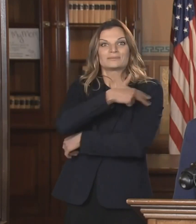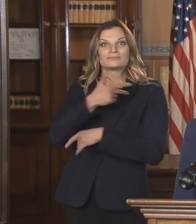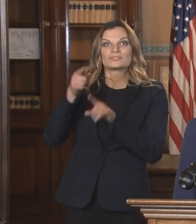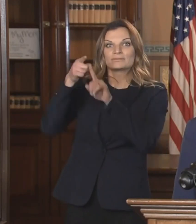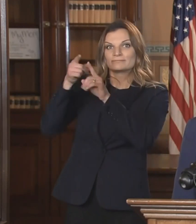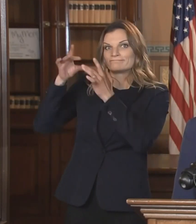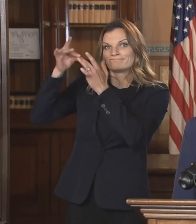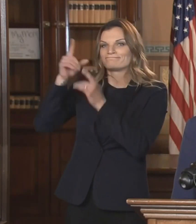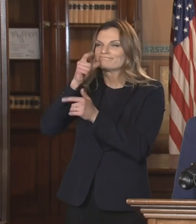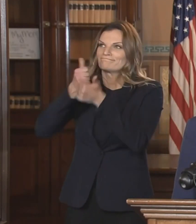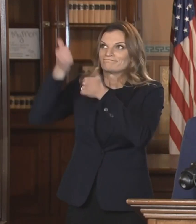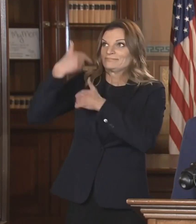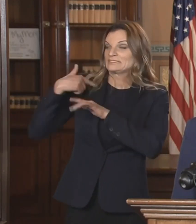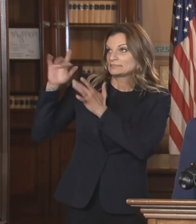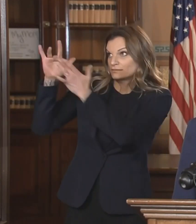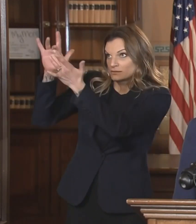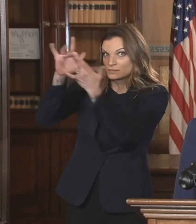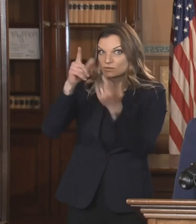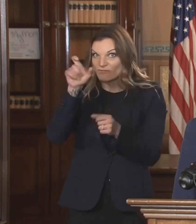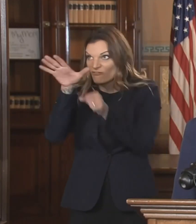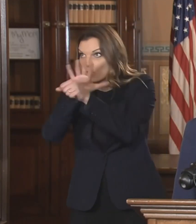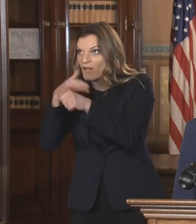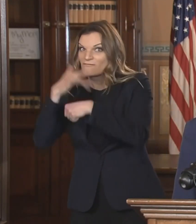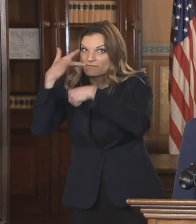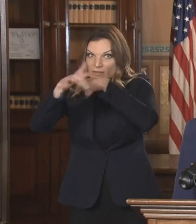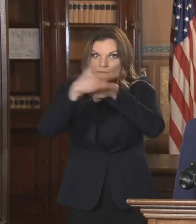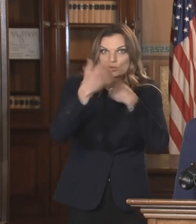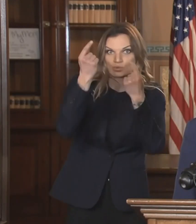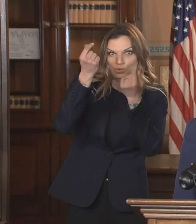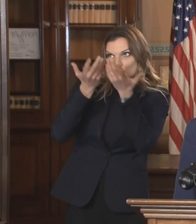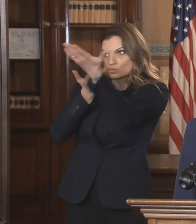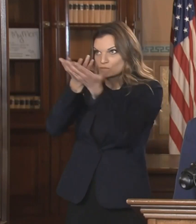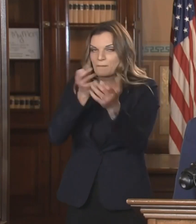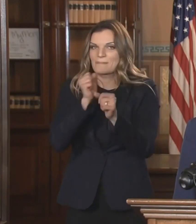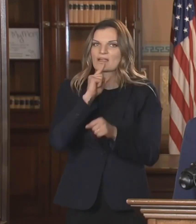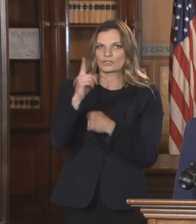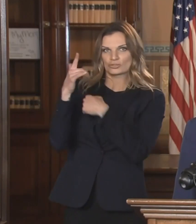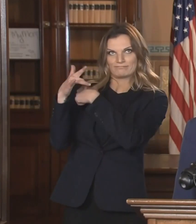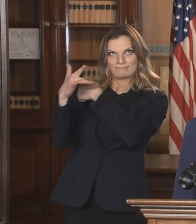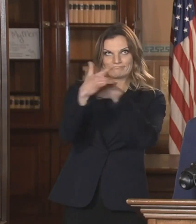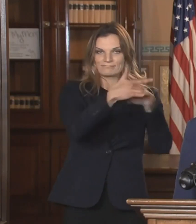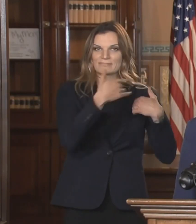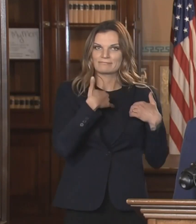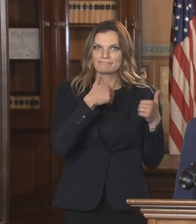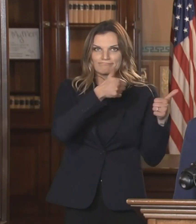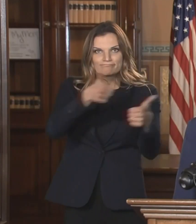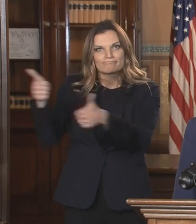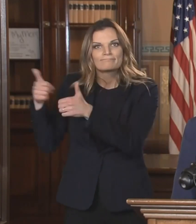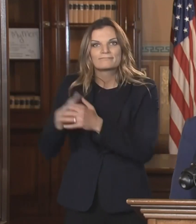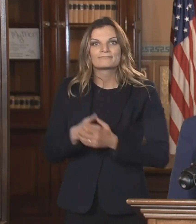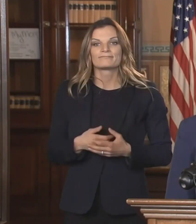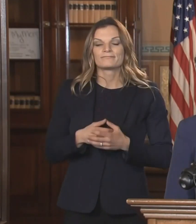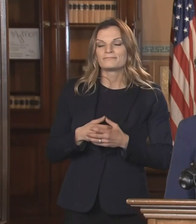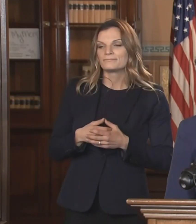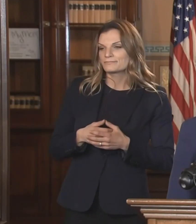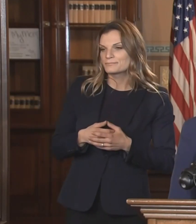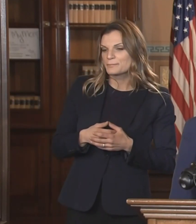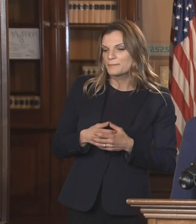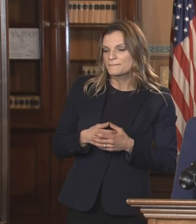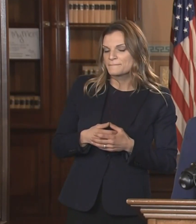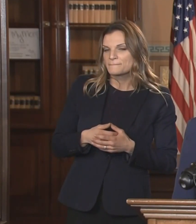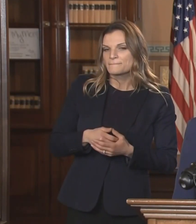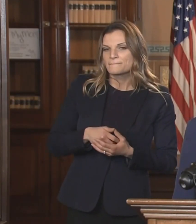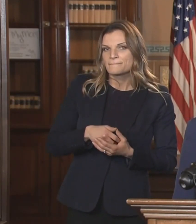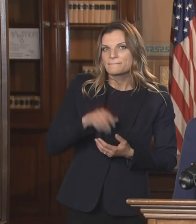bed capacity. Since October, the state has actually identified nine additional community recovery centers. That means